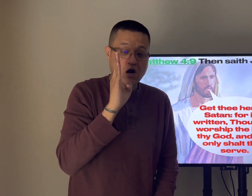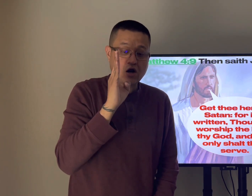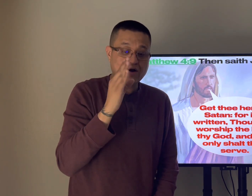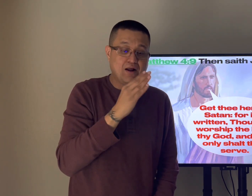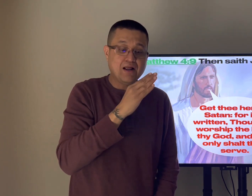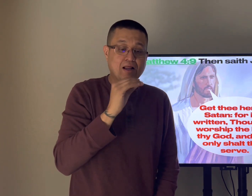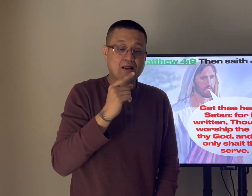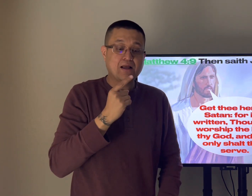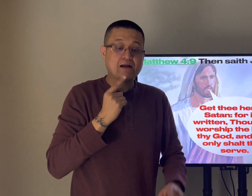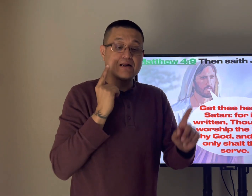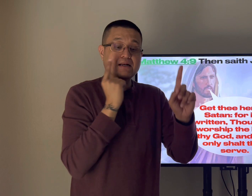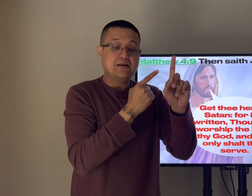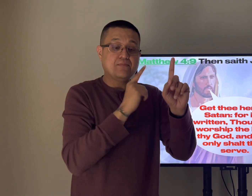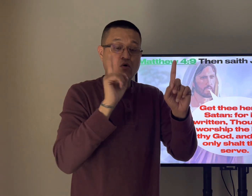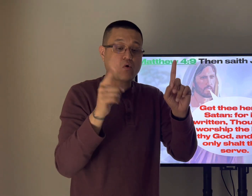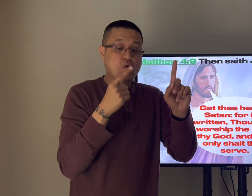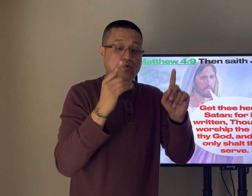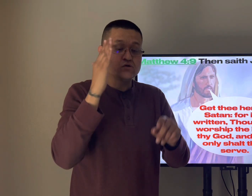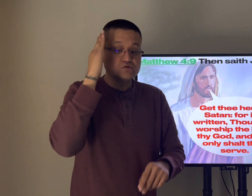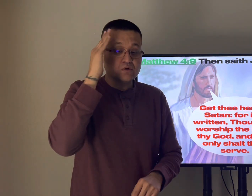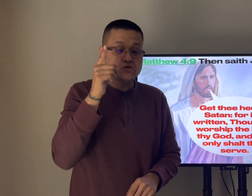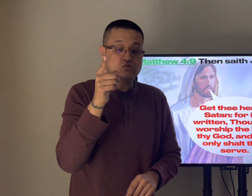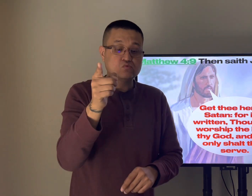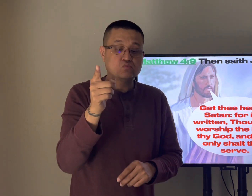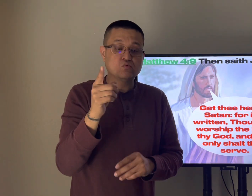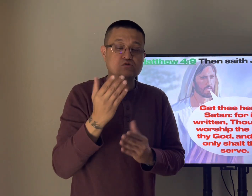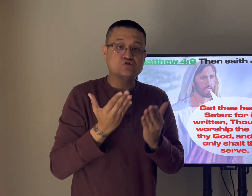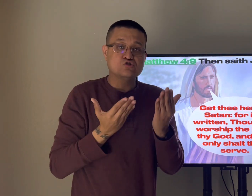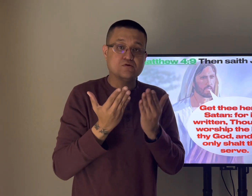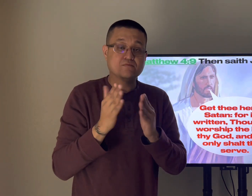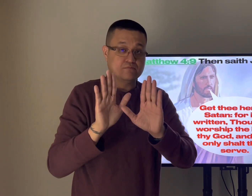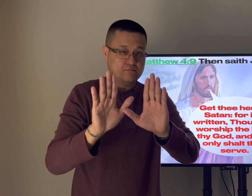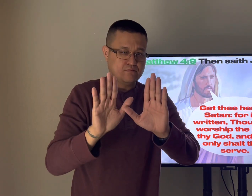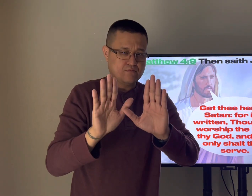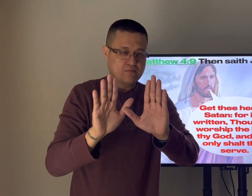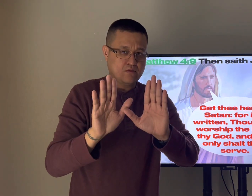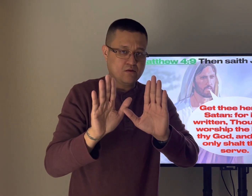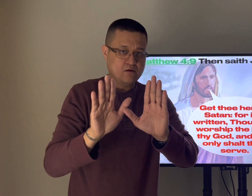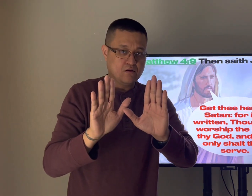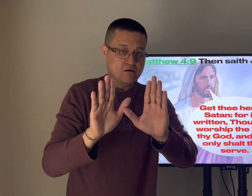the lord thy god and him only shalt thou serve